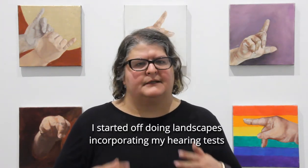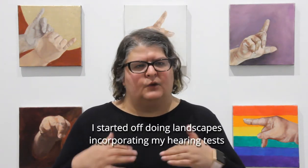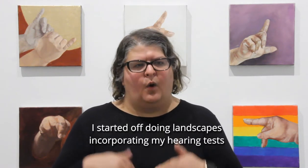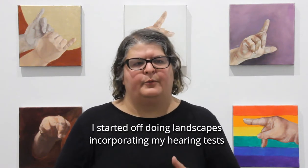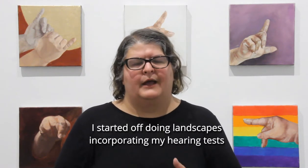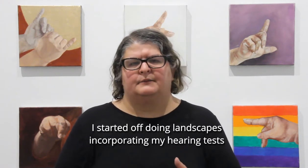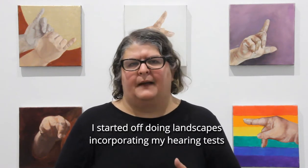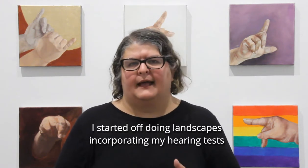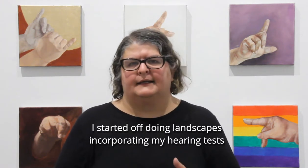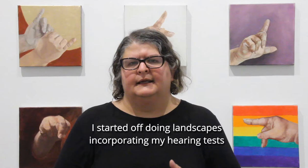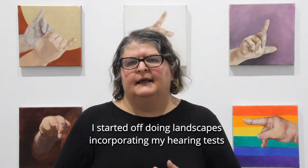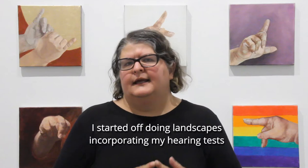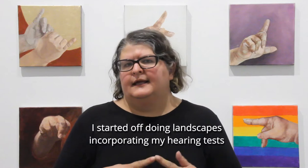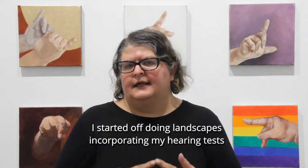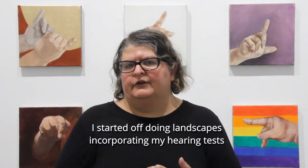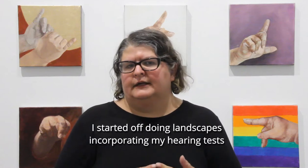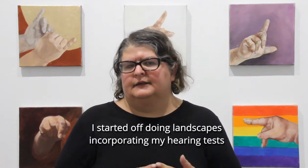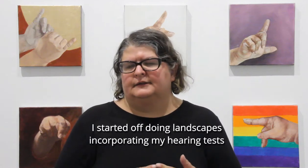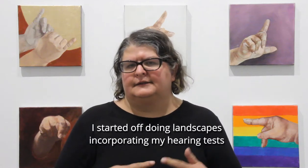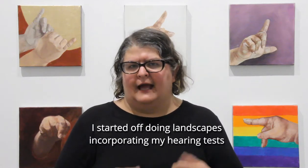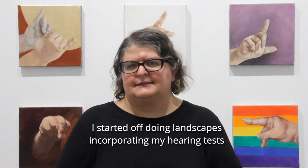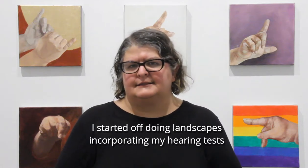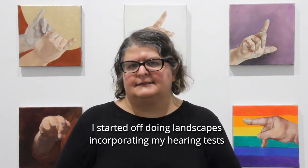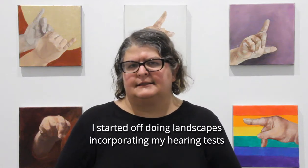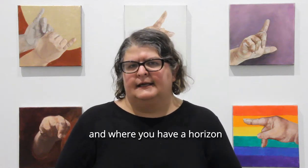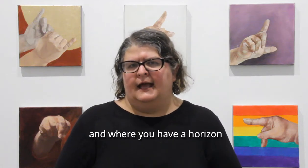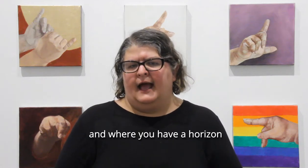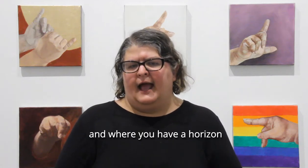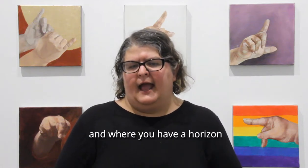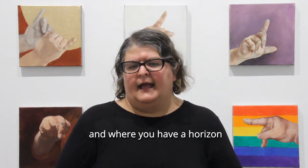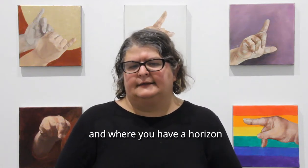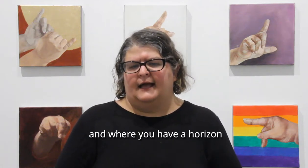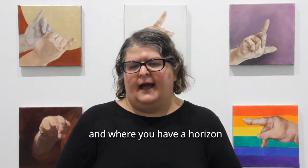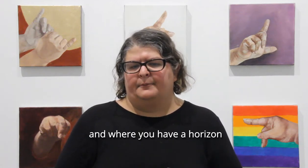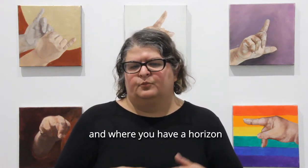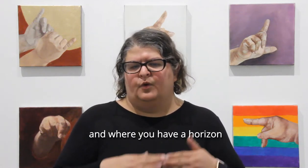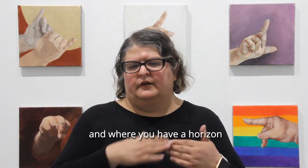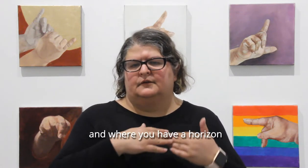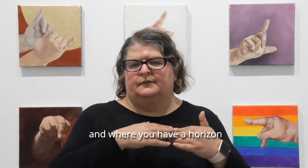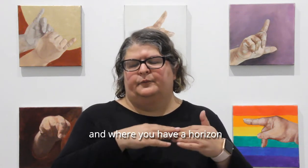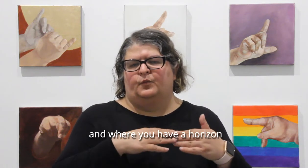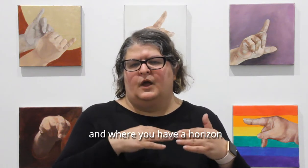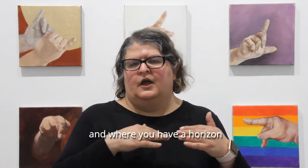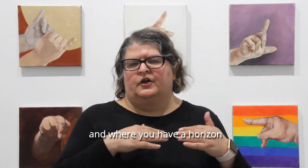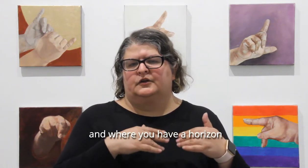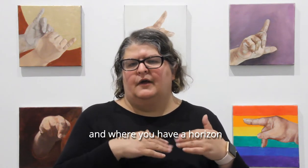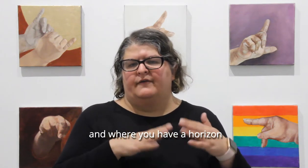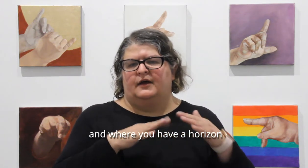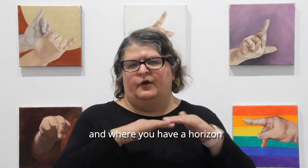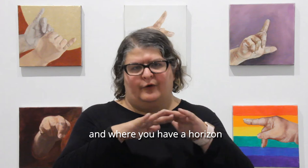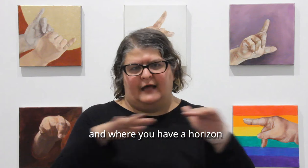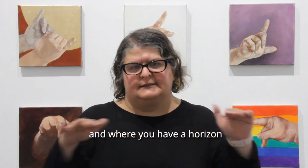incorporating my hearing tests and where you have a horizon.